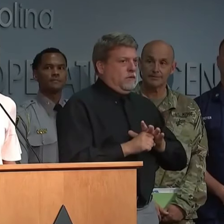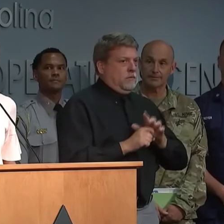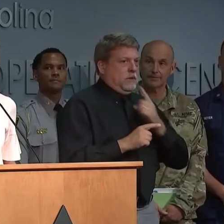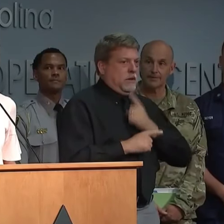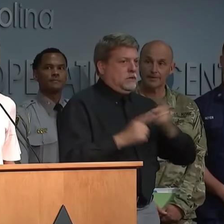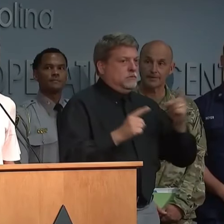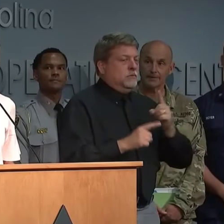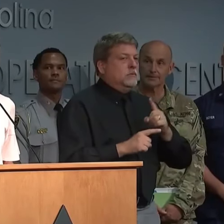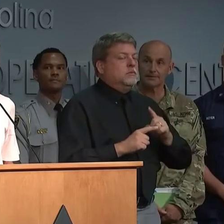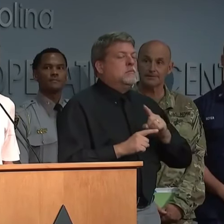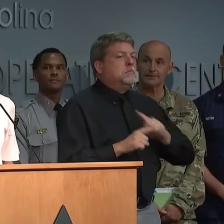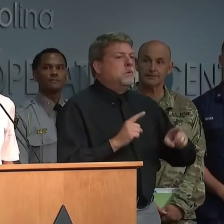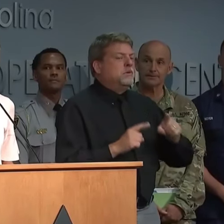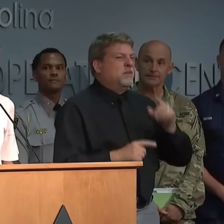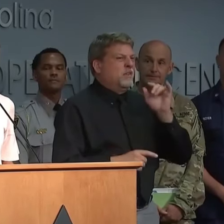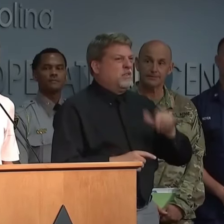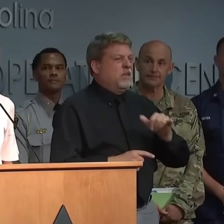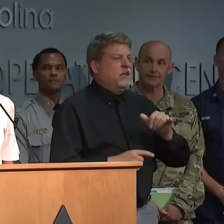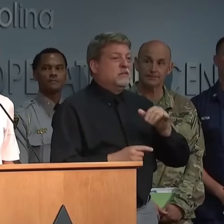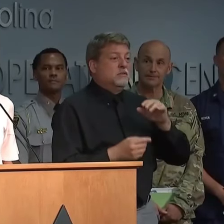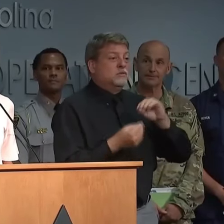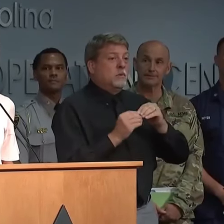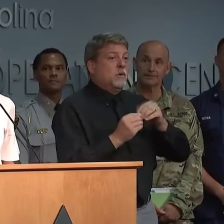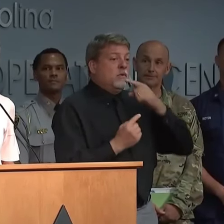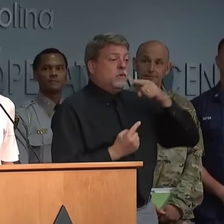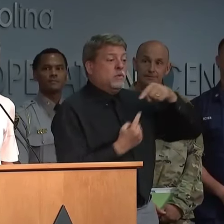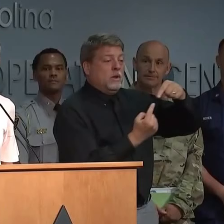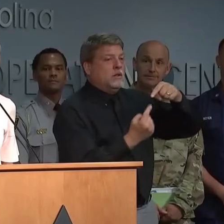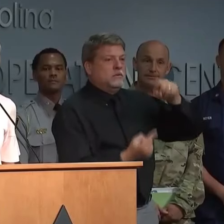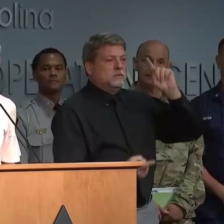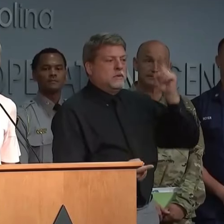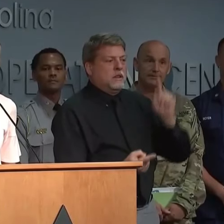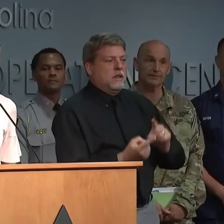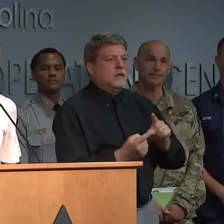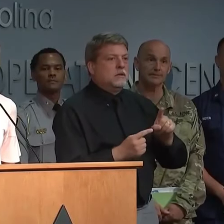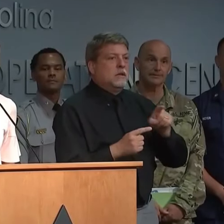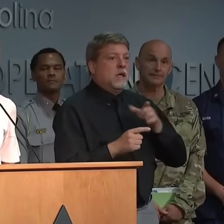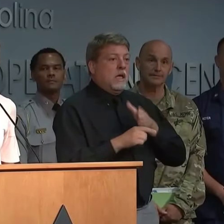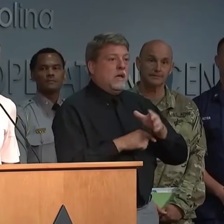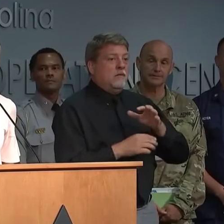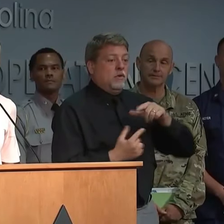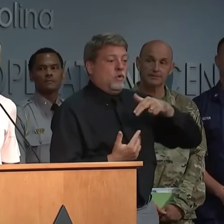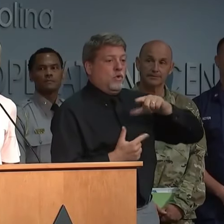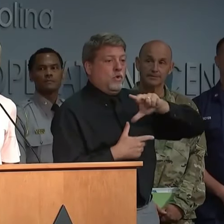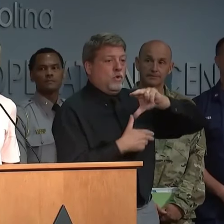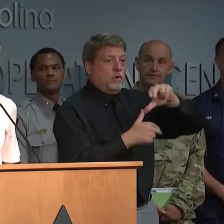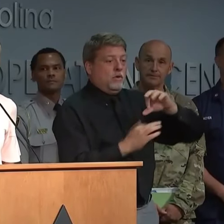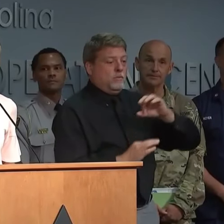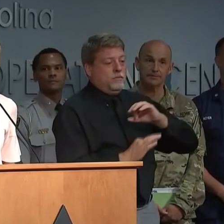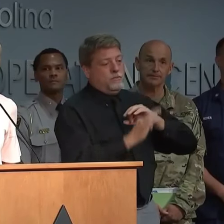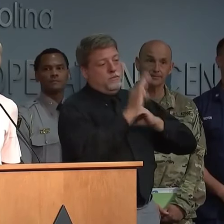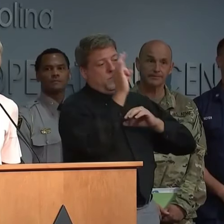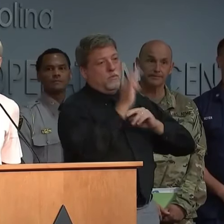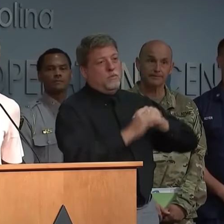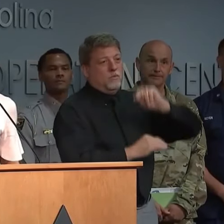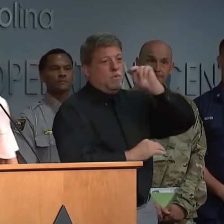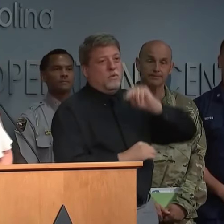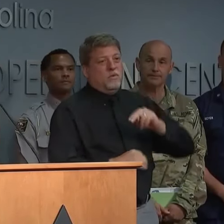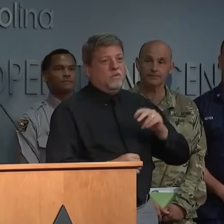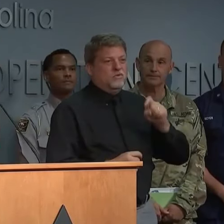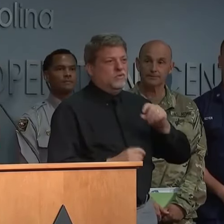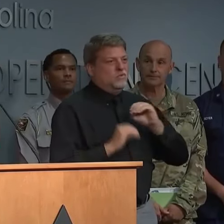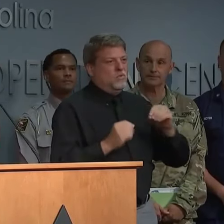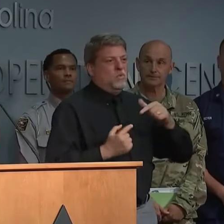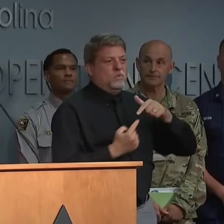But those really subsided as those rain bands moved northward yesterday. we don't expect so much in that way today. Thank you.